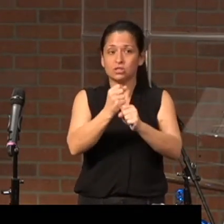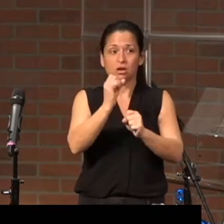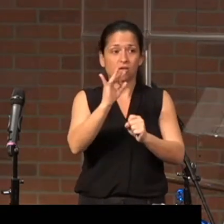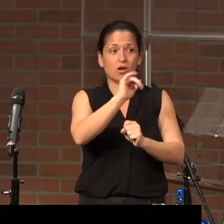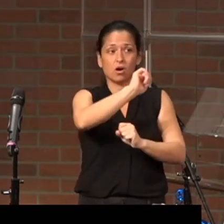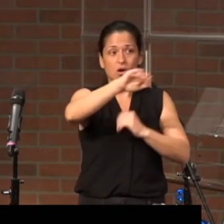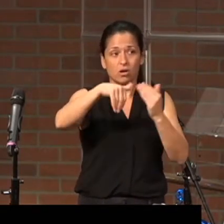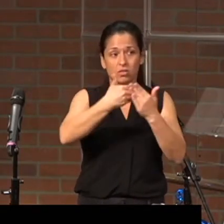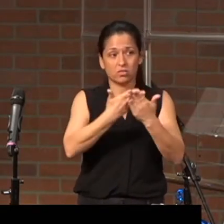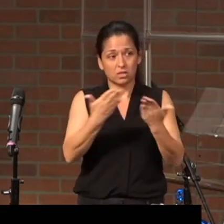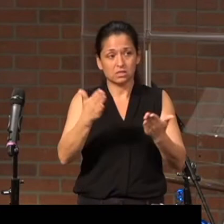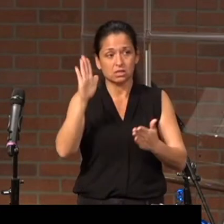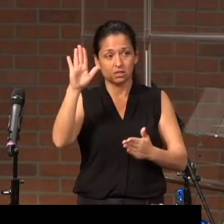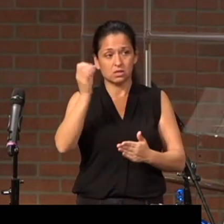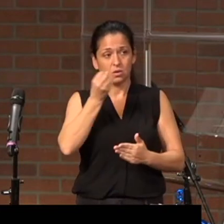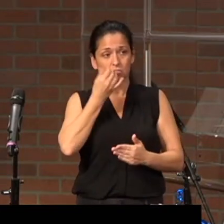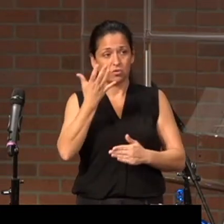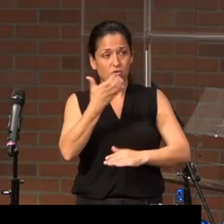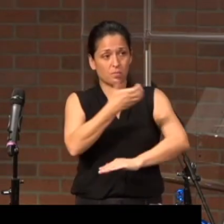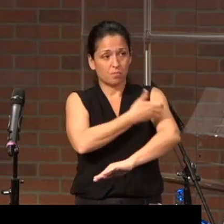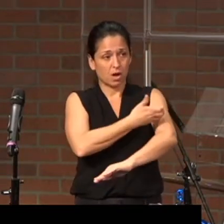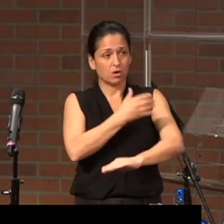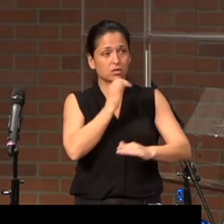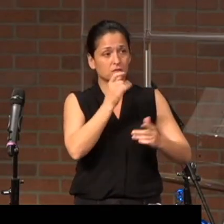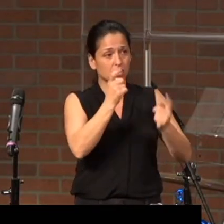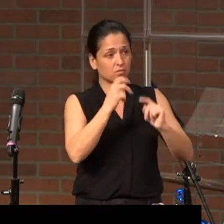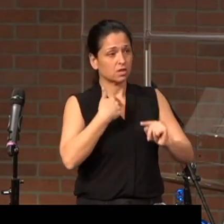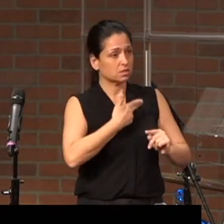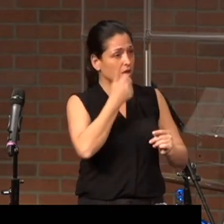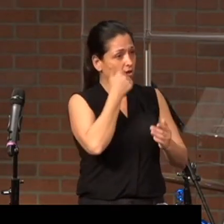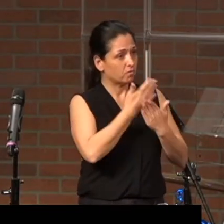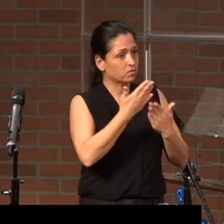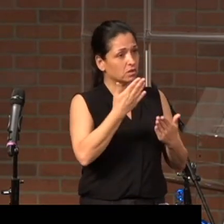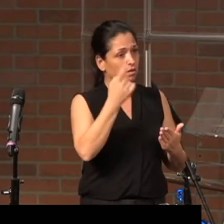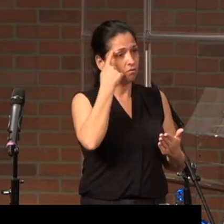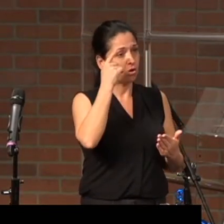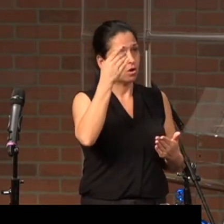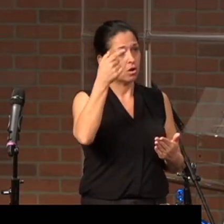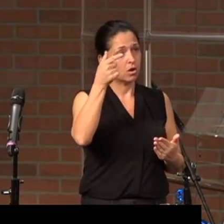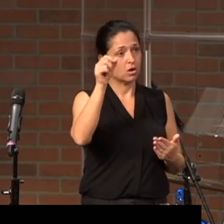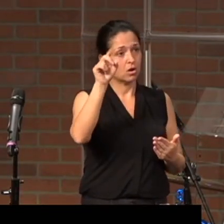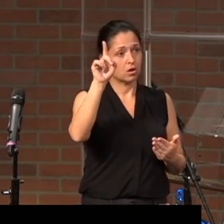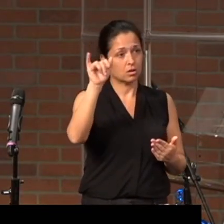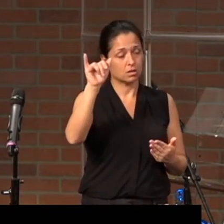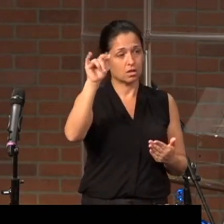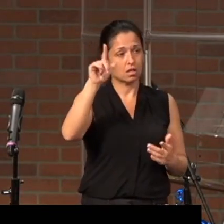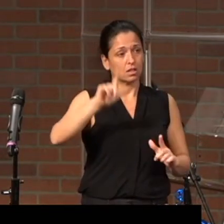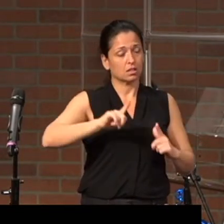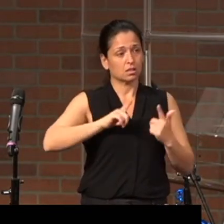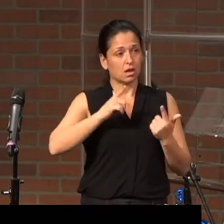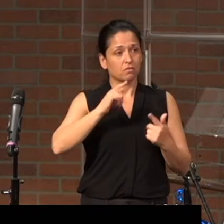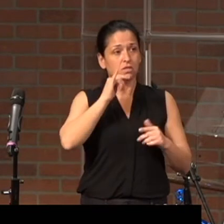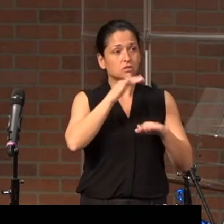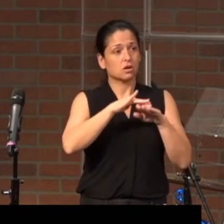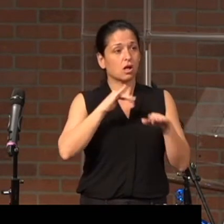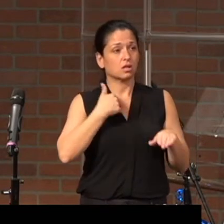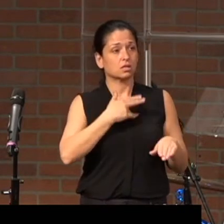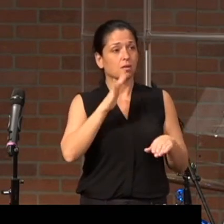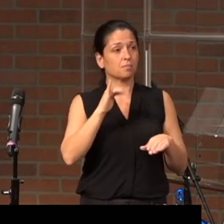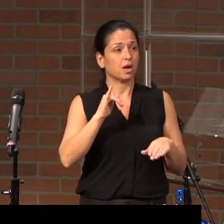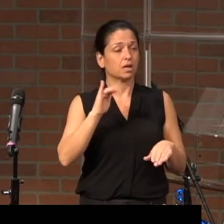power has given us everything we need for a godly life through our knowledge of him who has called us by his own glory and goodness. Verse 4.